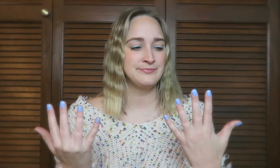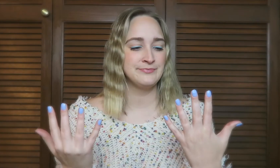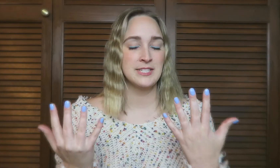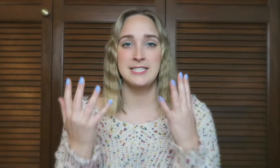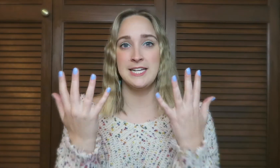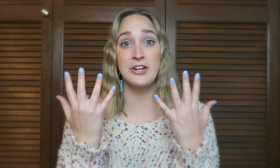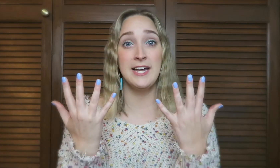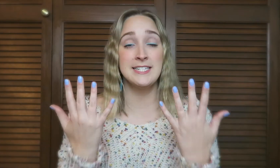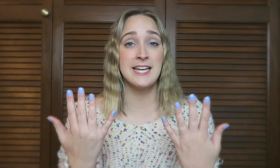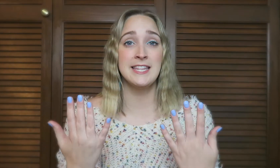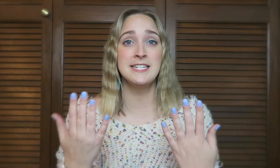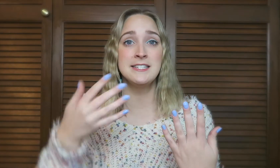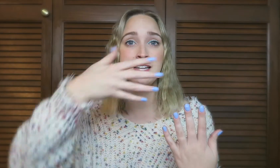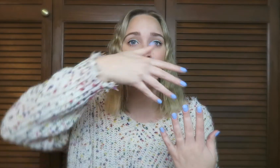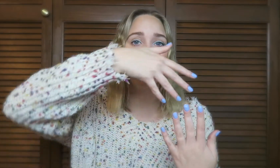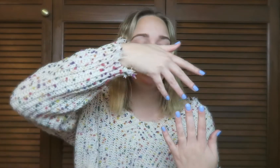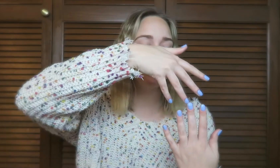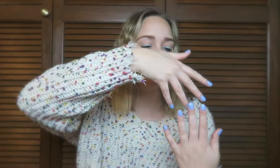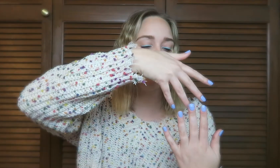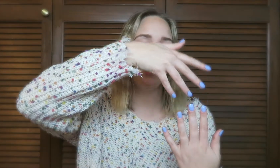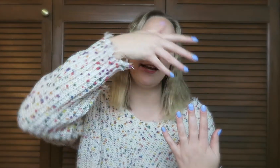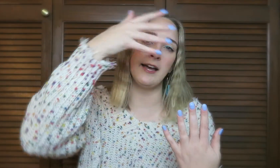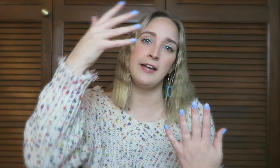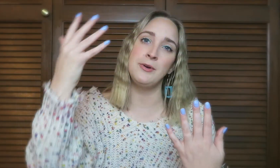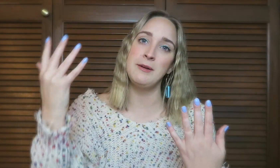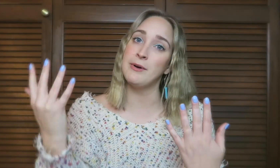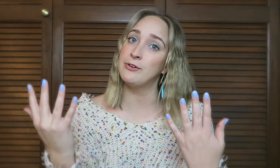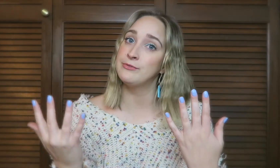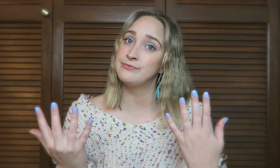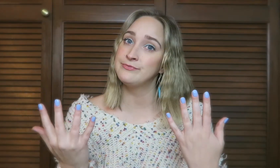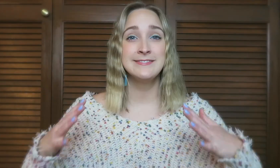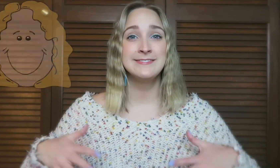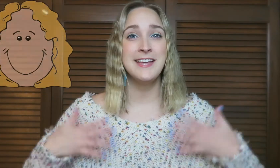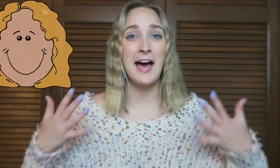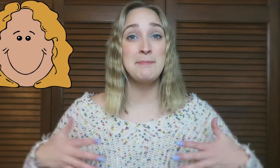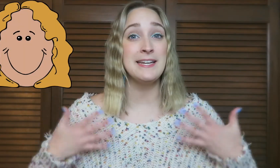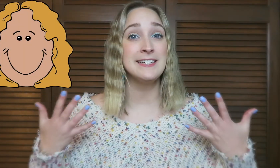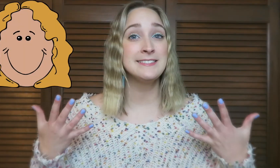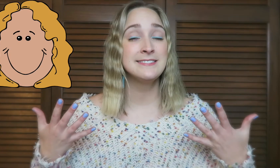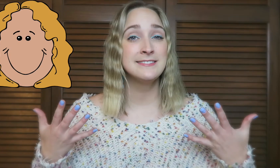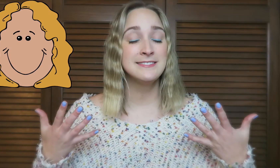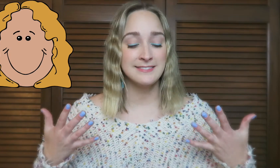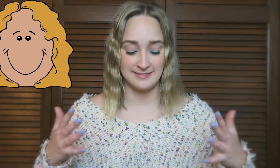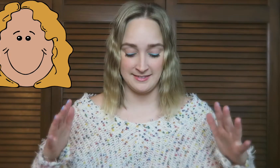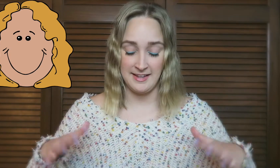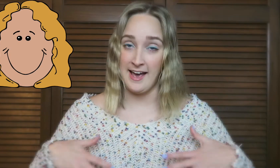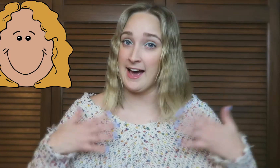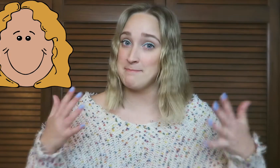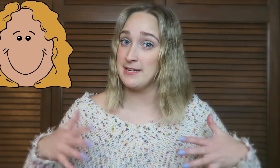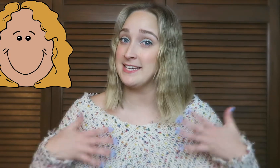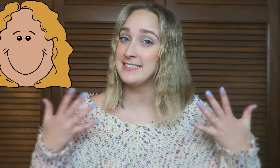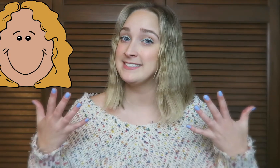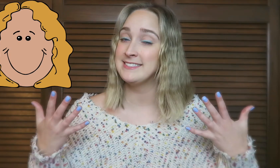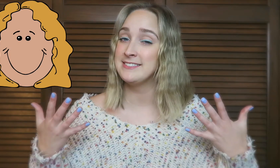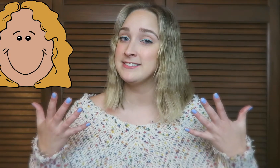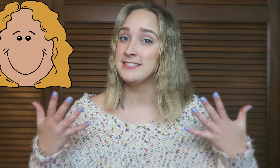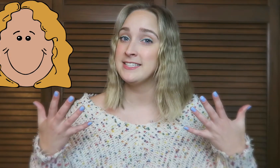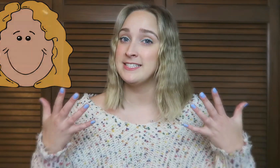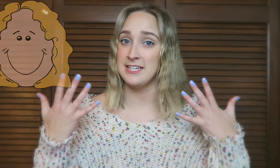Take your hands like this and make a rainbow. Happy. Happy. Take